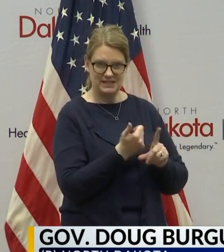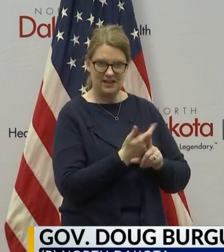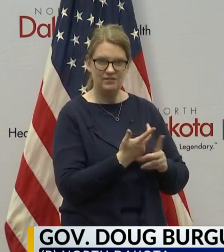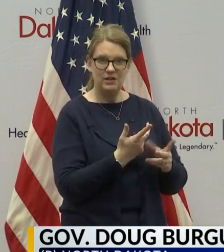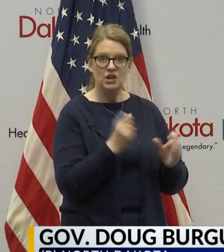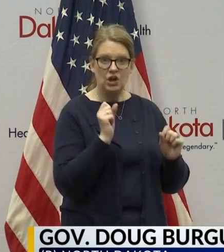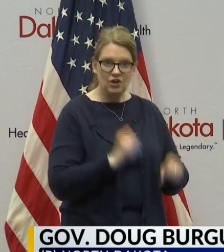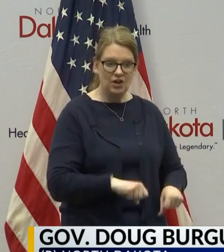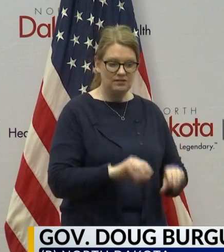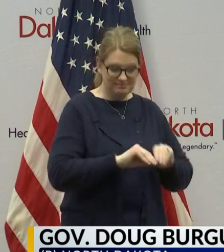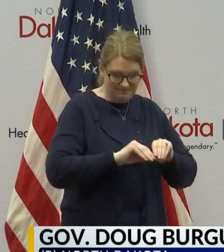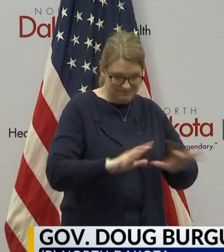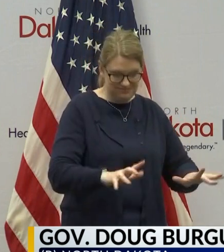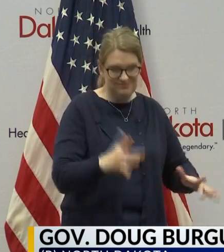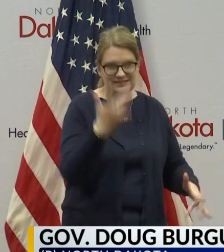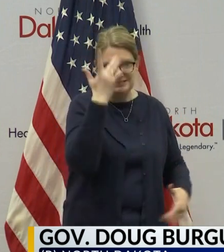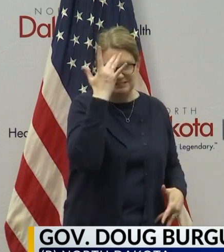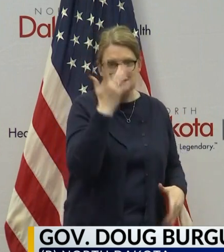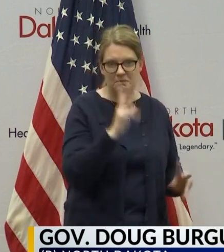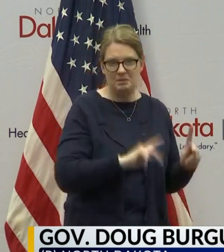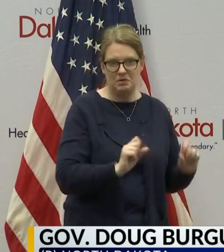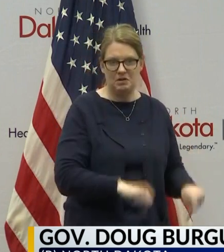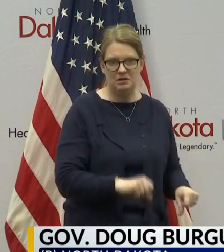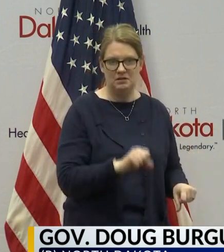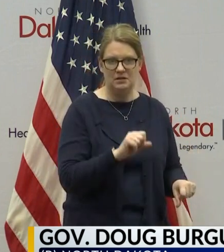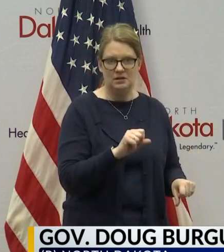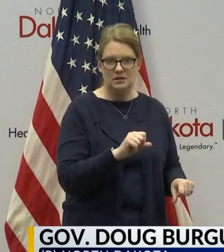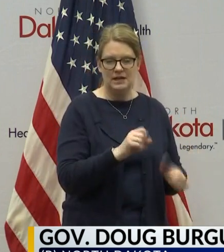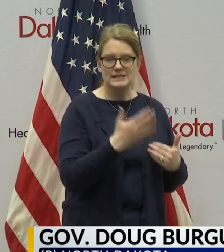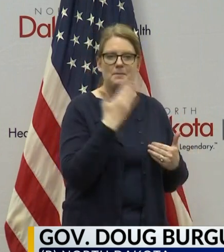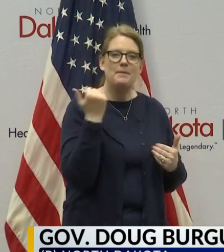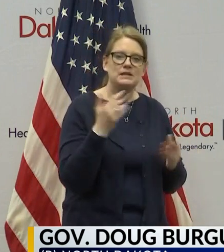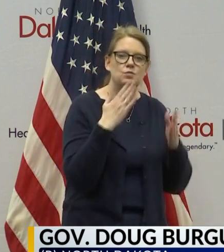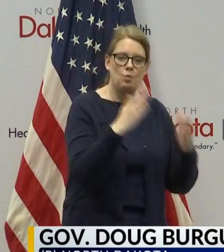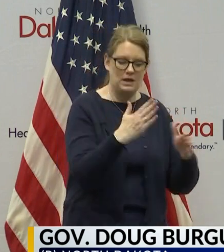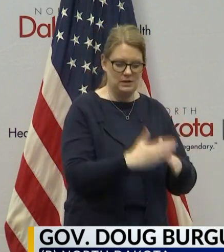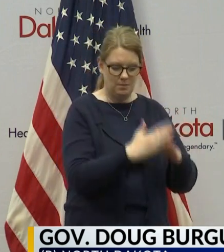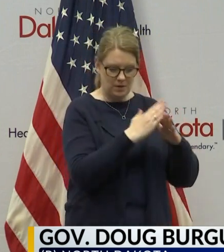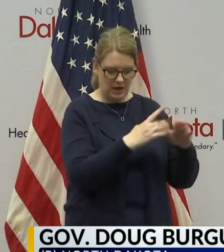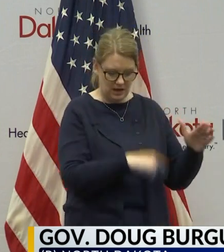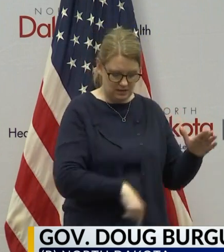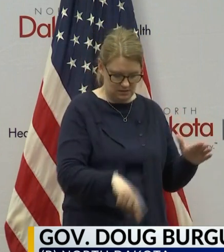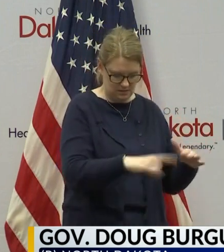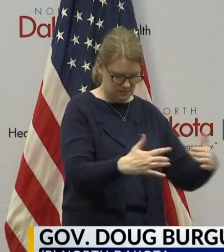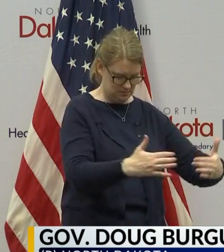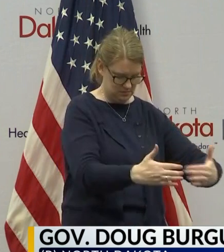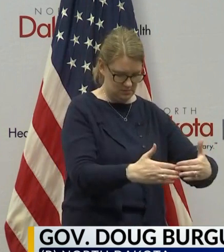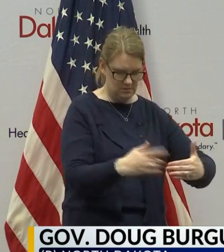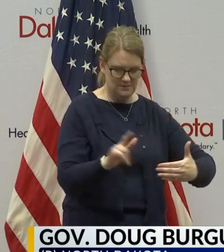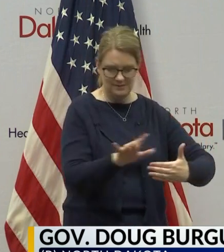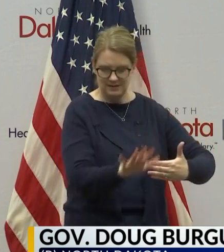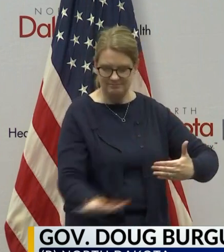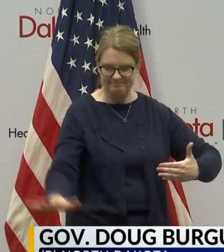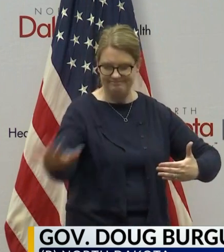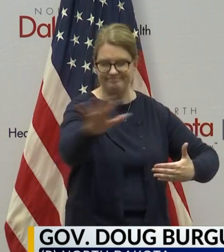to COVID-19. And it's the most effective way to protect those that are unexposed or susceptible or vulnerable individuals.